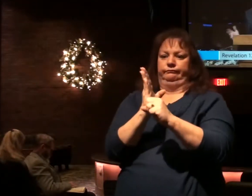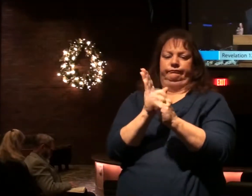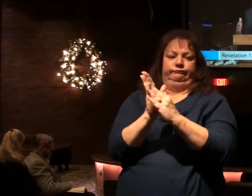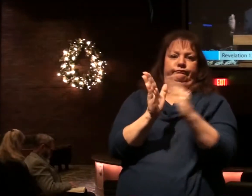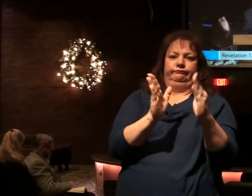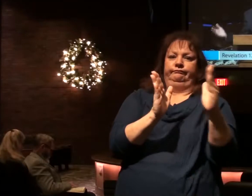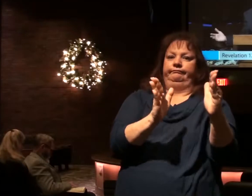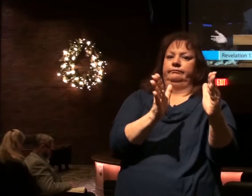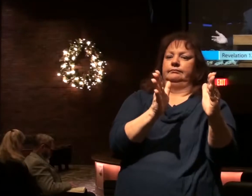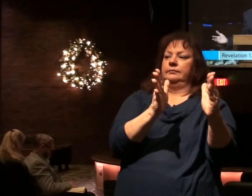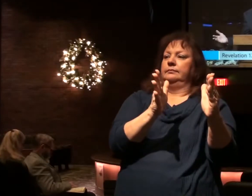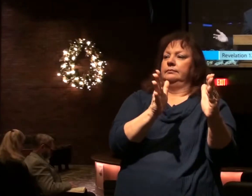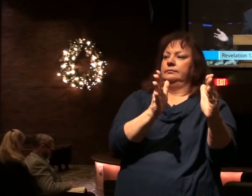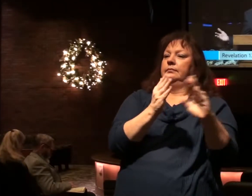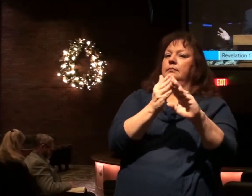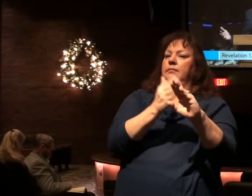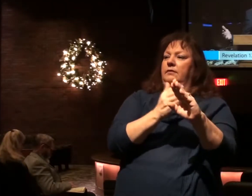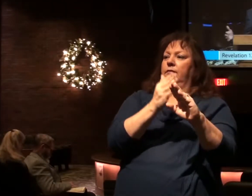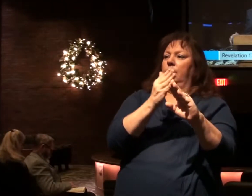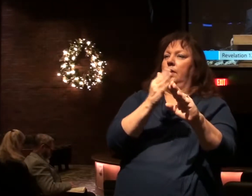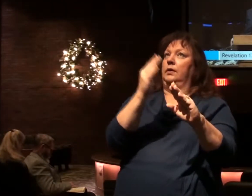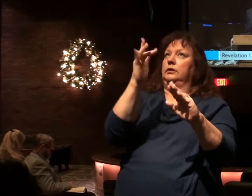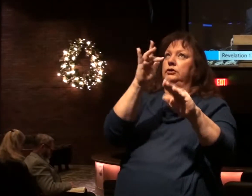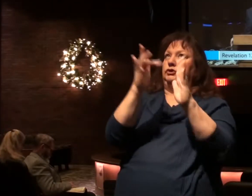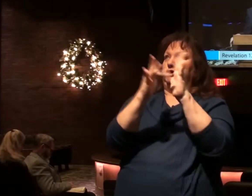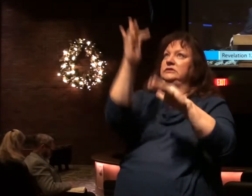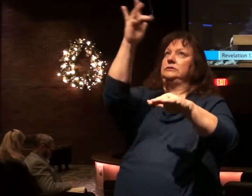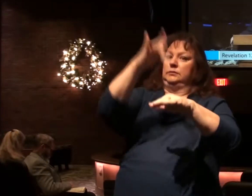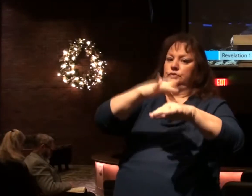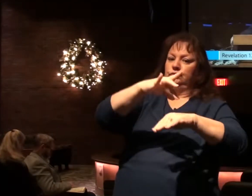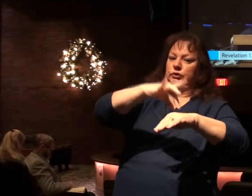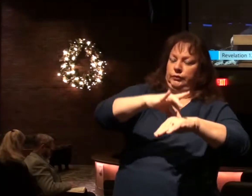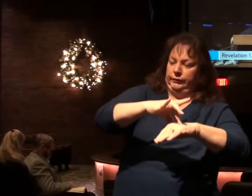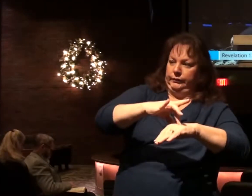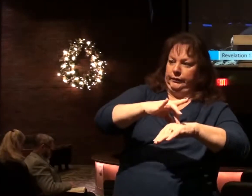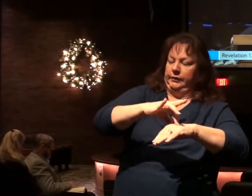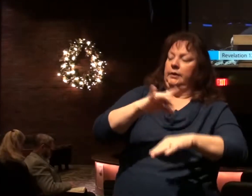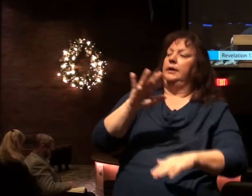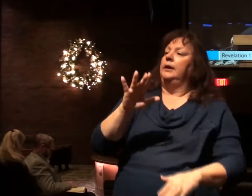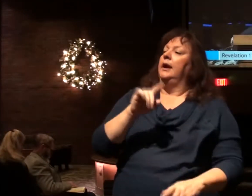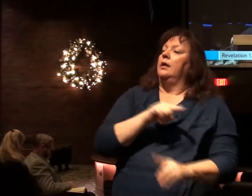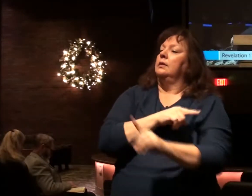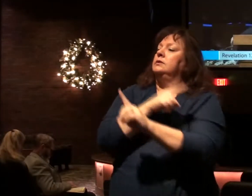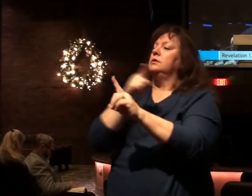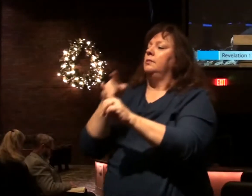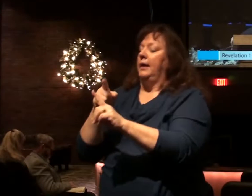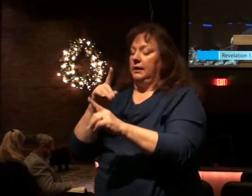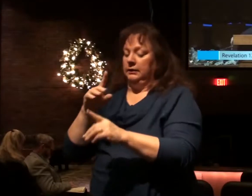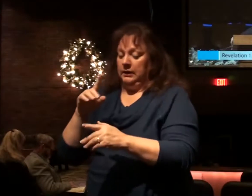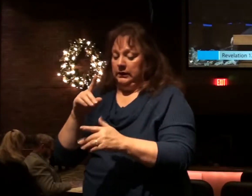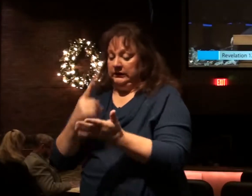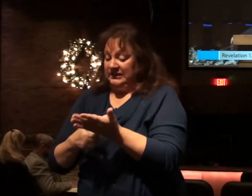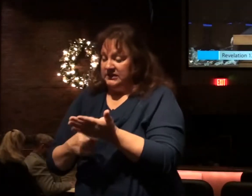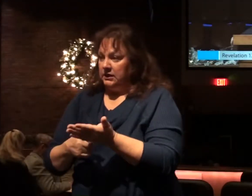We're three and a half years away from the return of Christ. Now we go back to talk about Satan.